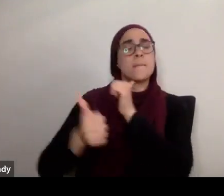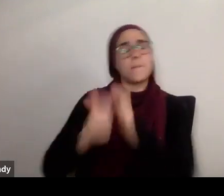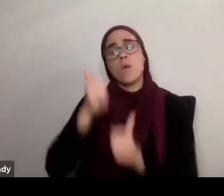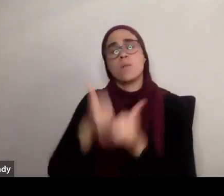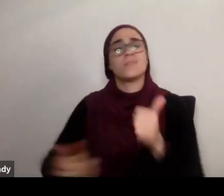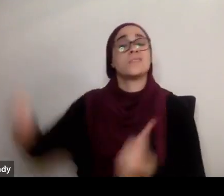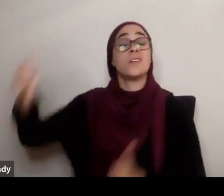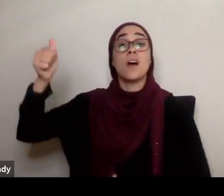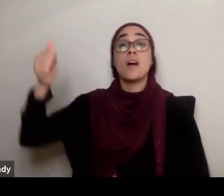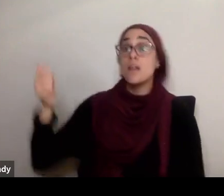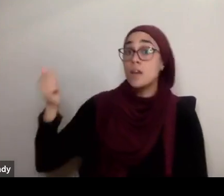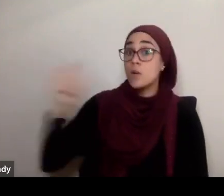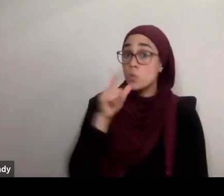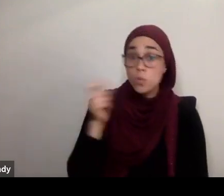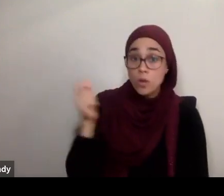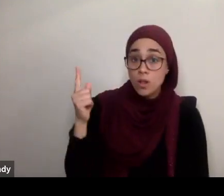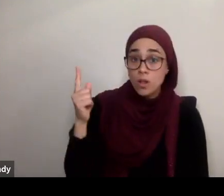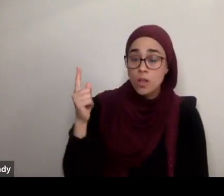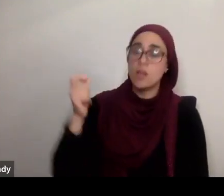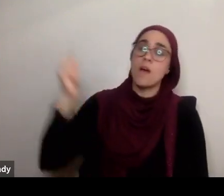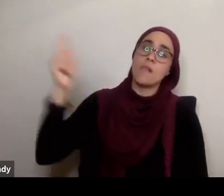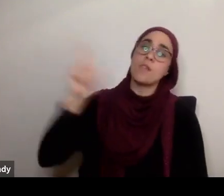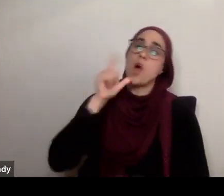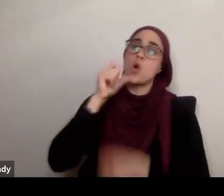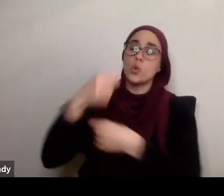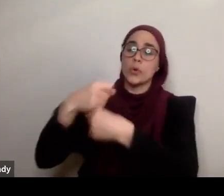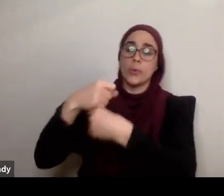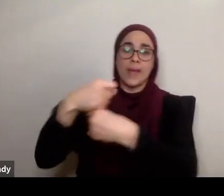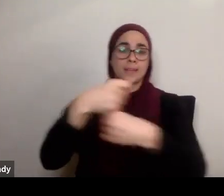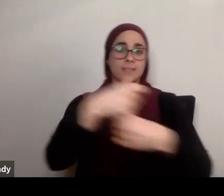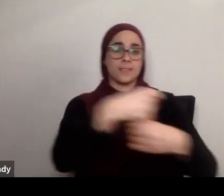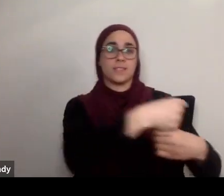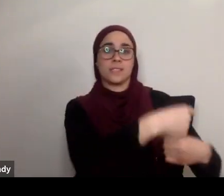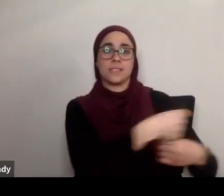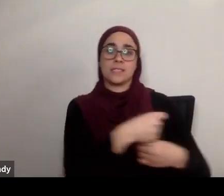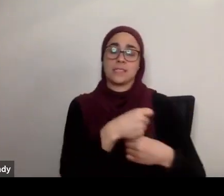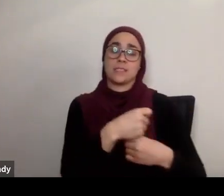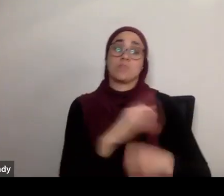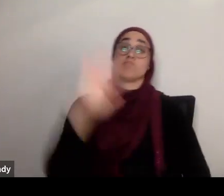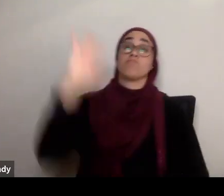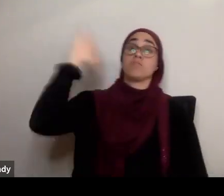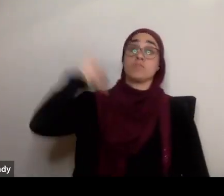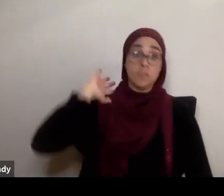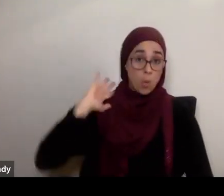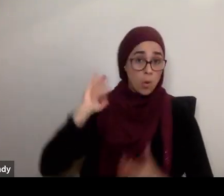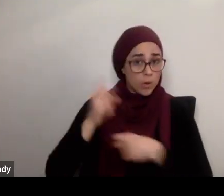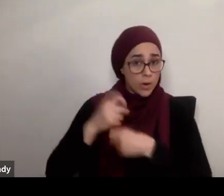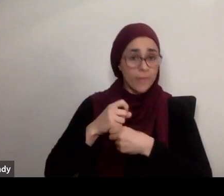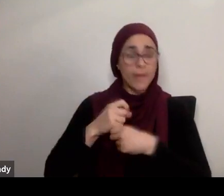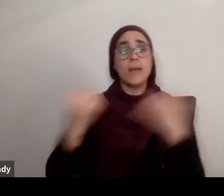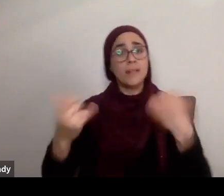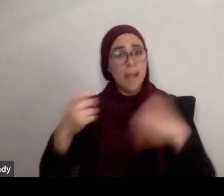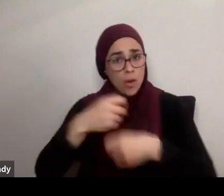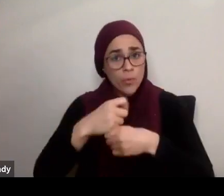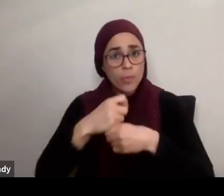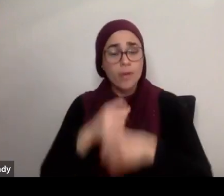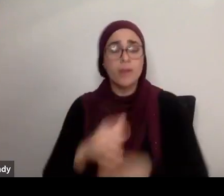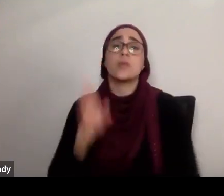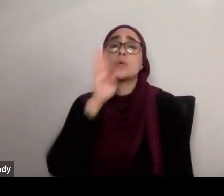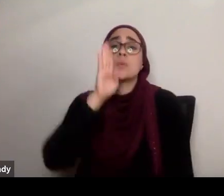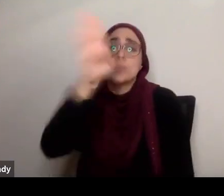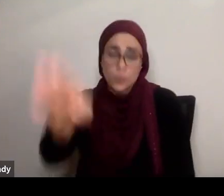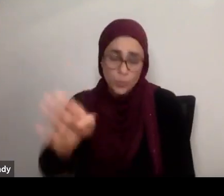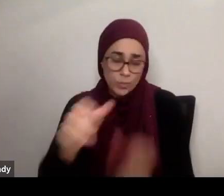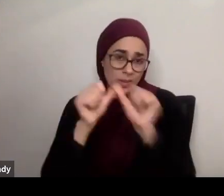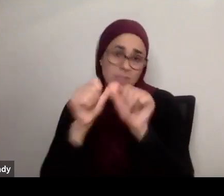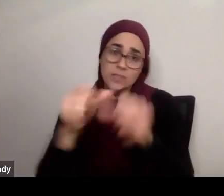Khalaqa. And khalaqa also means it is He who creates. He created in the past, He creates in the present, and He continues to create in the future.